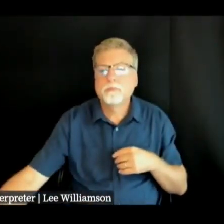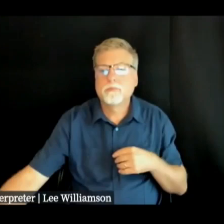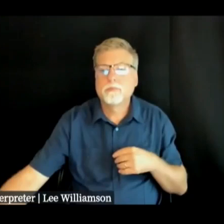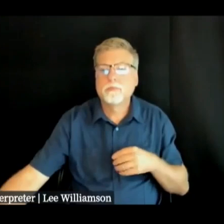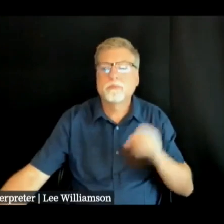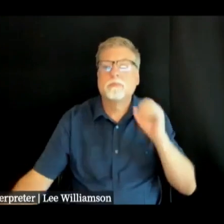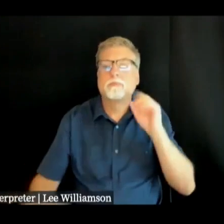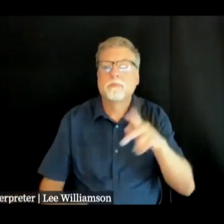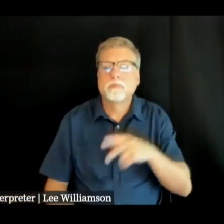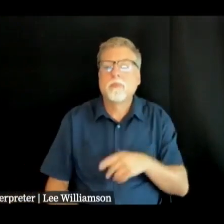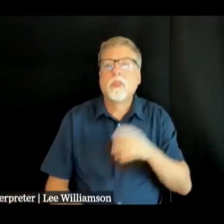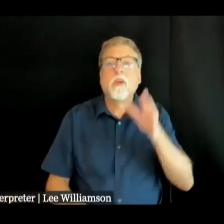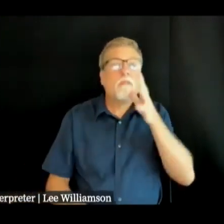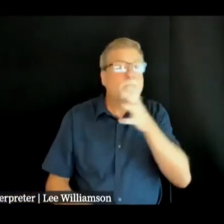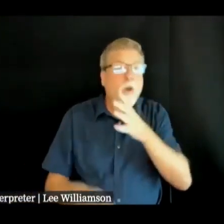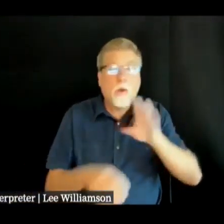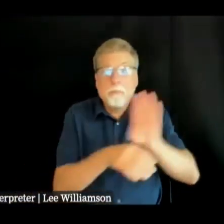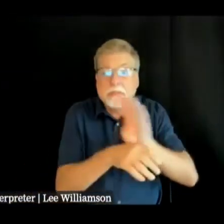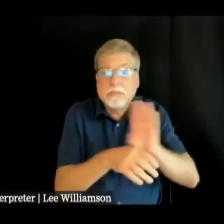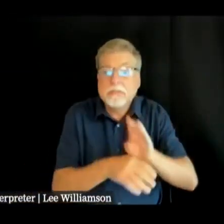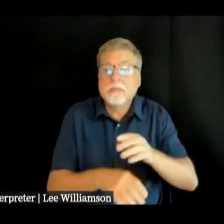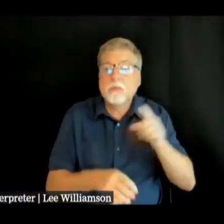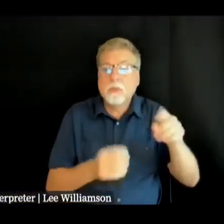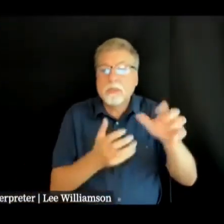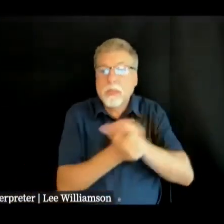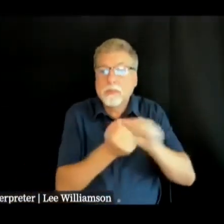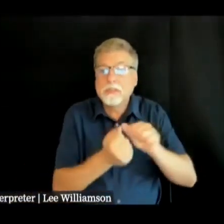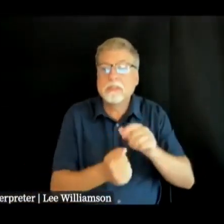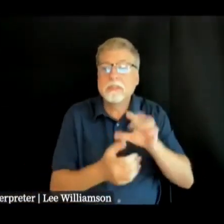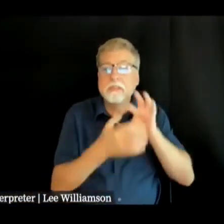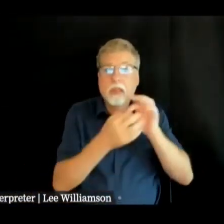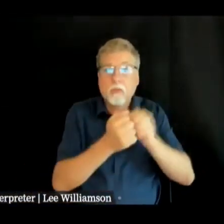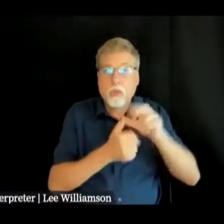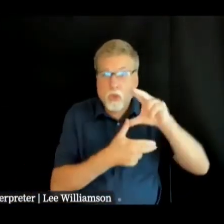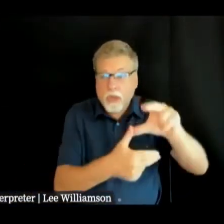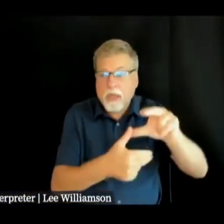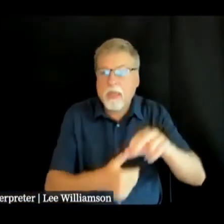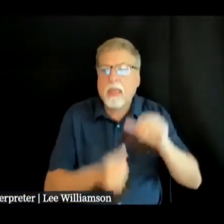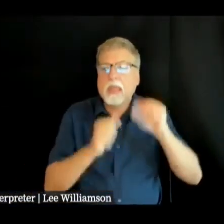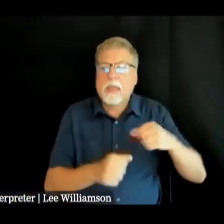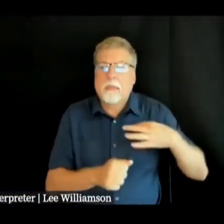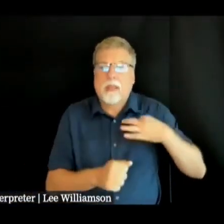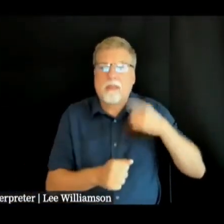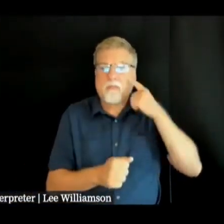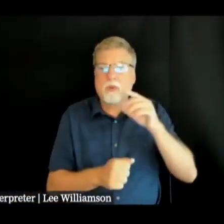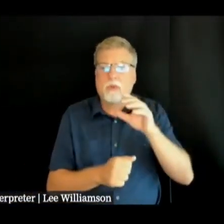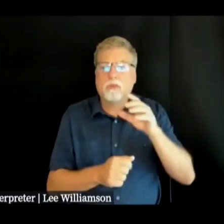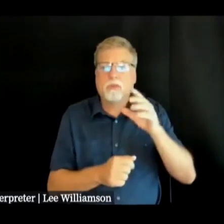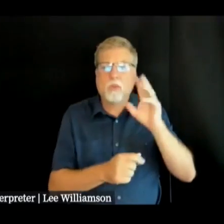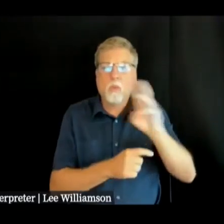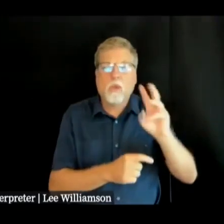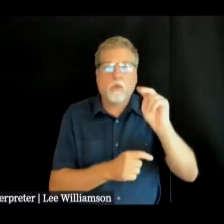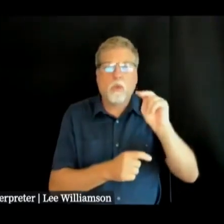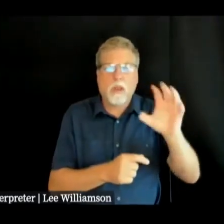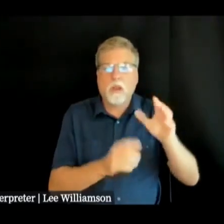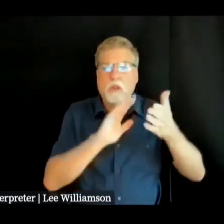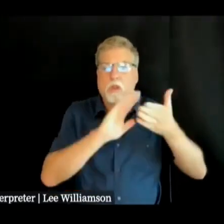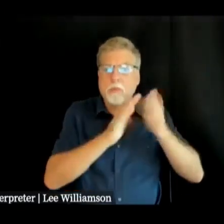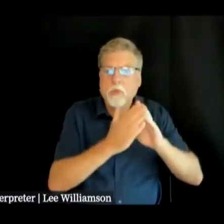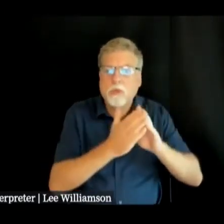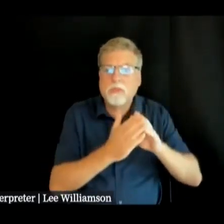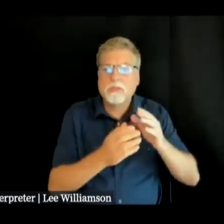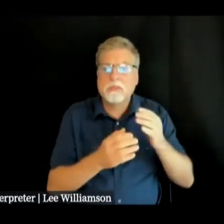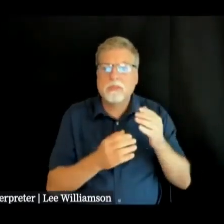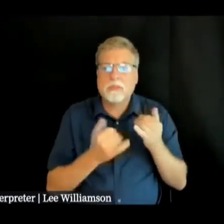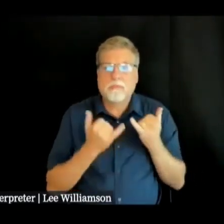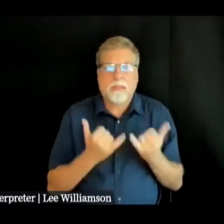WNC community's immediate disaster needs grant program farm businesses again that have